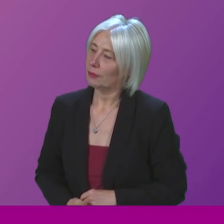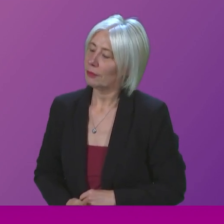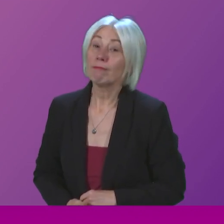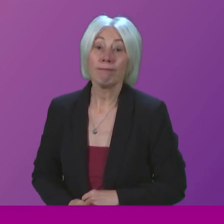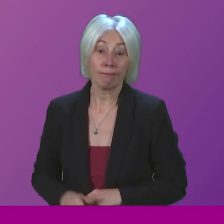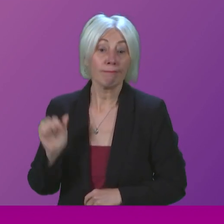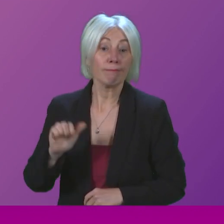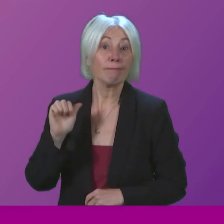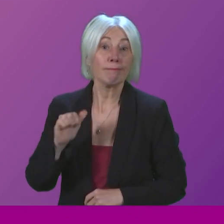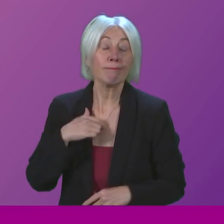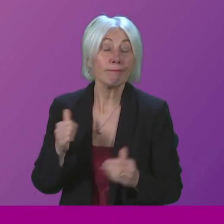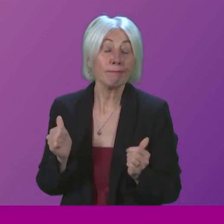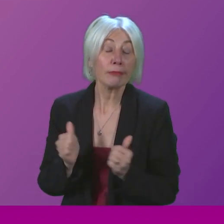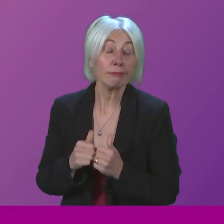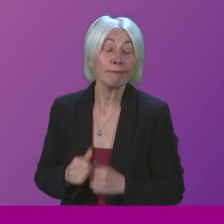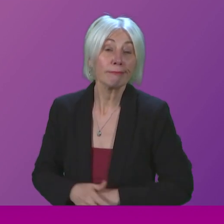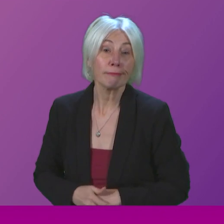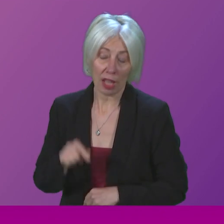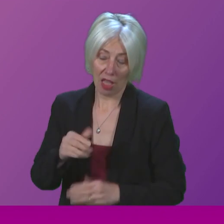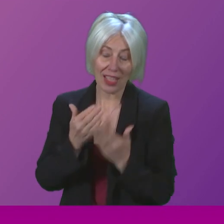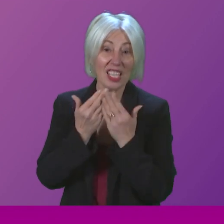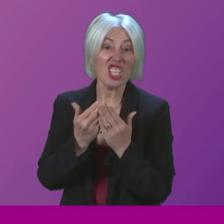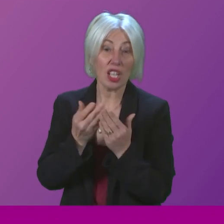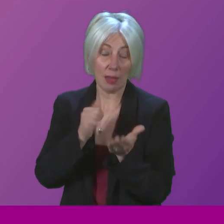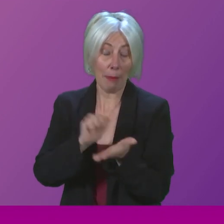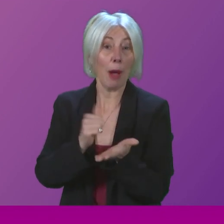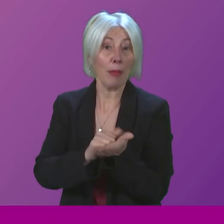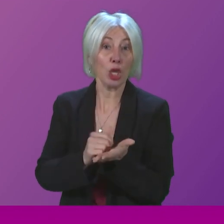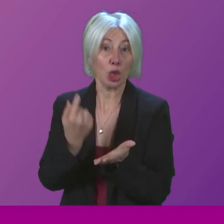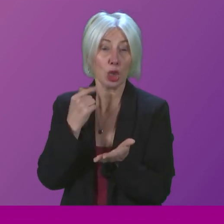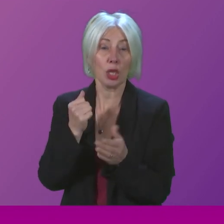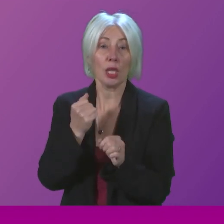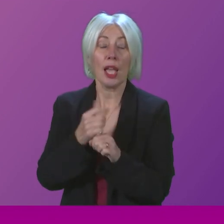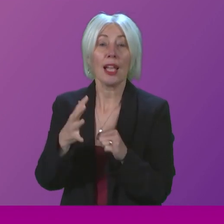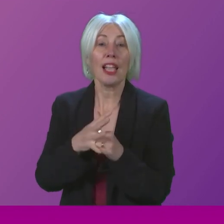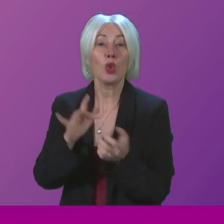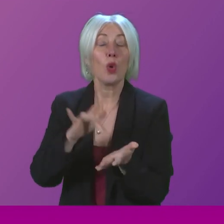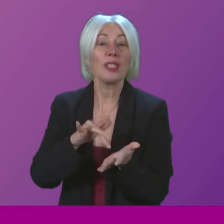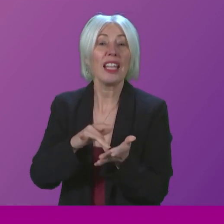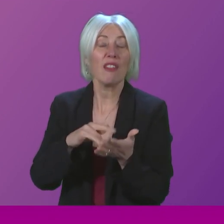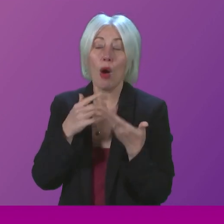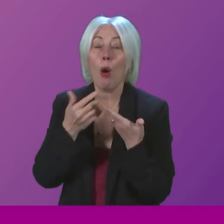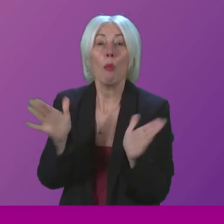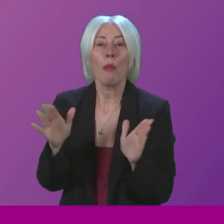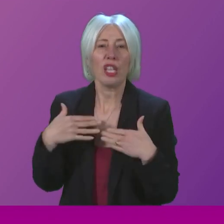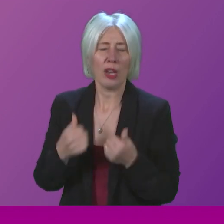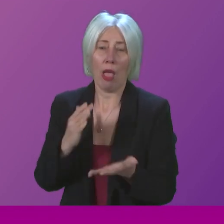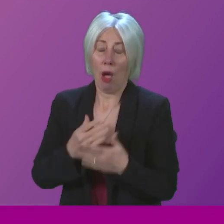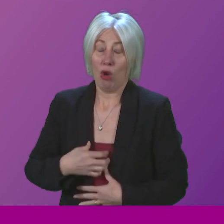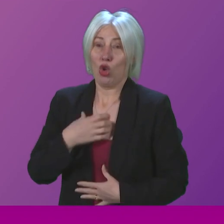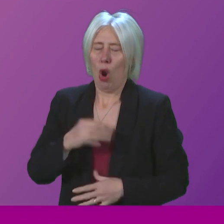Yes, I do. This study that was published this week by the Glasgow Centre for Population Health was shocking